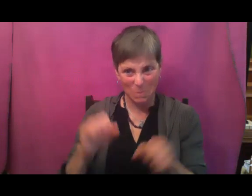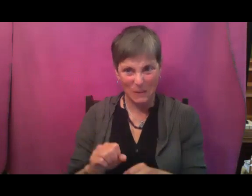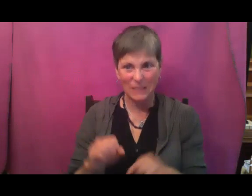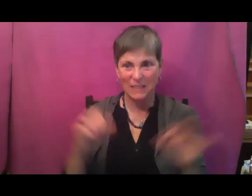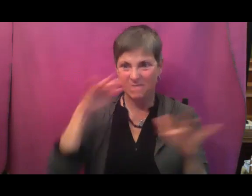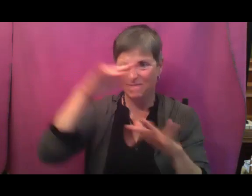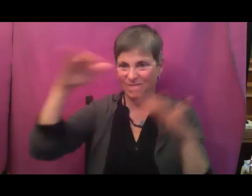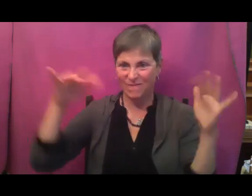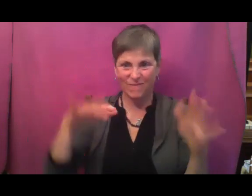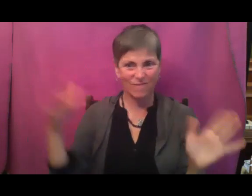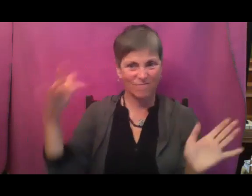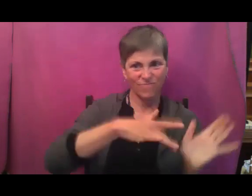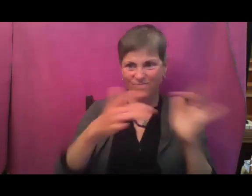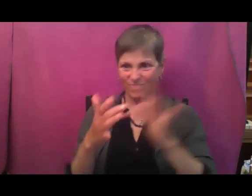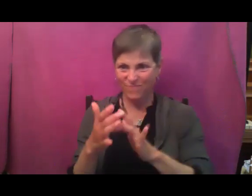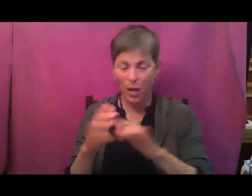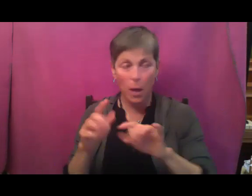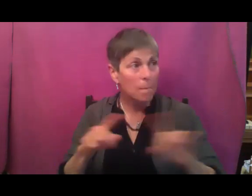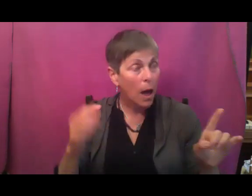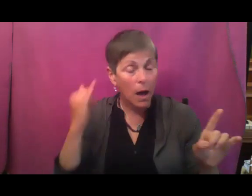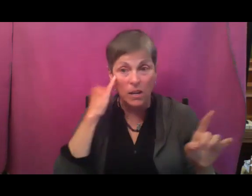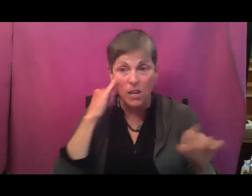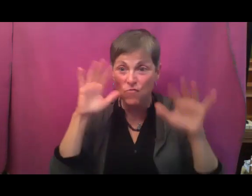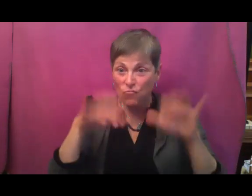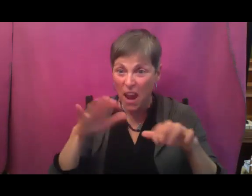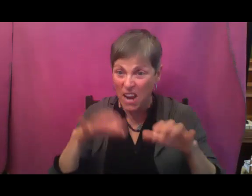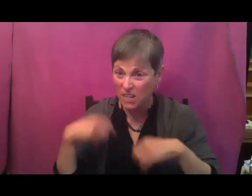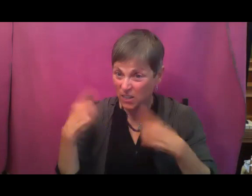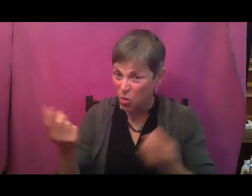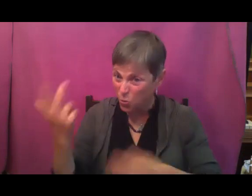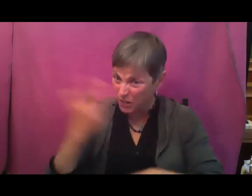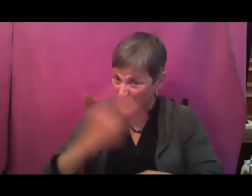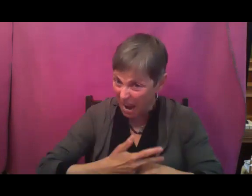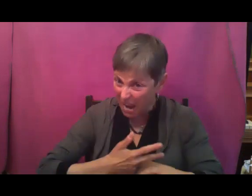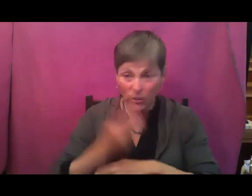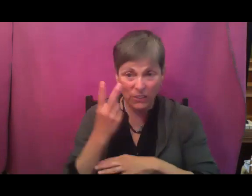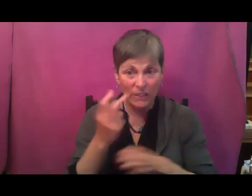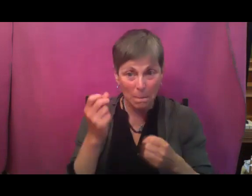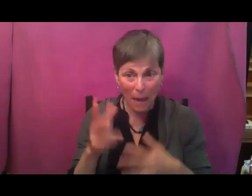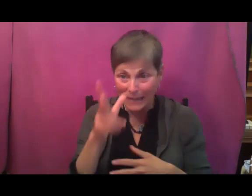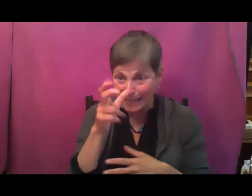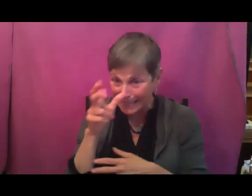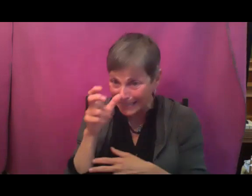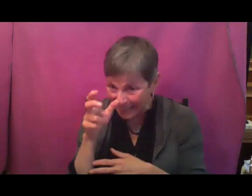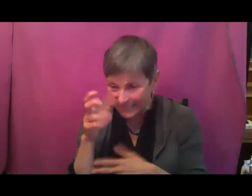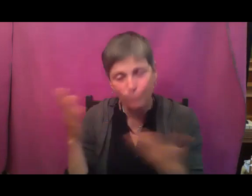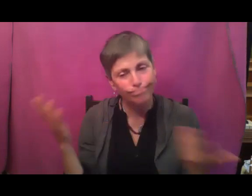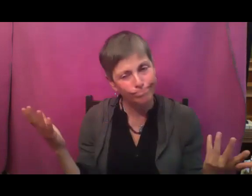lots of insects around and it's been raining for three days, but it's been raining for a three day state, that is another reason why